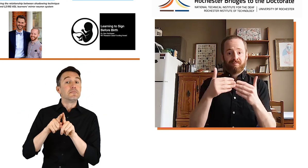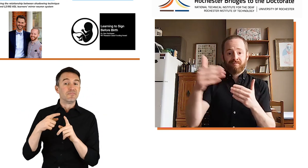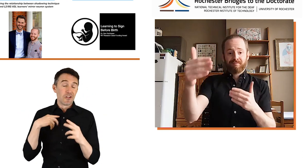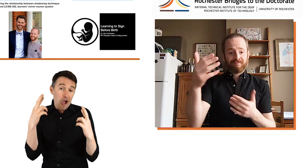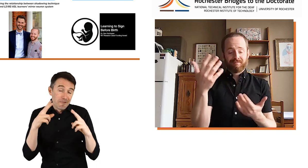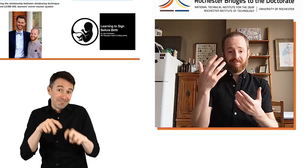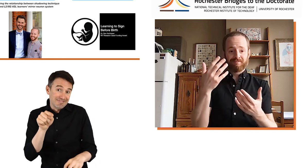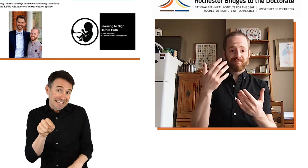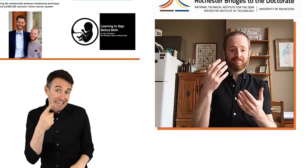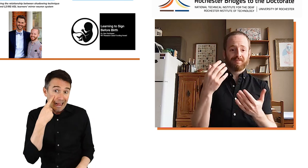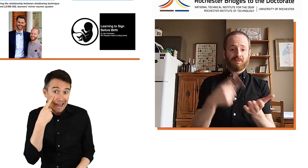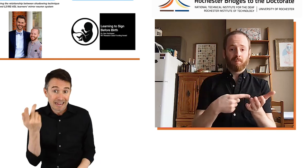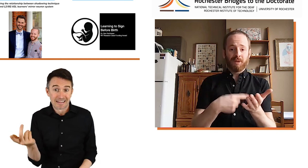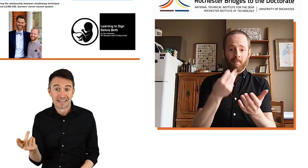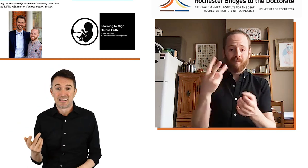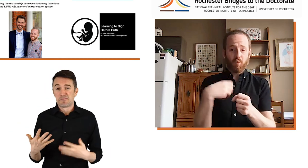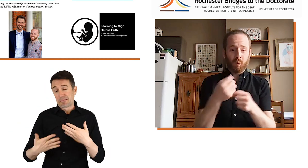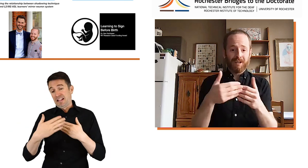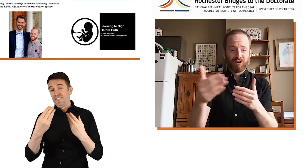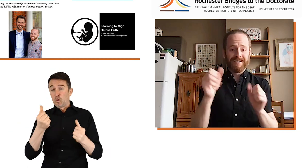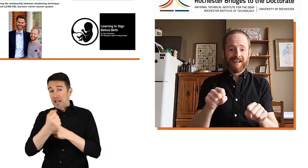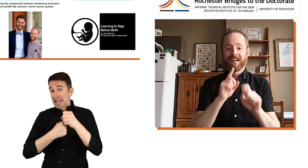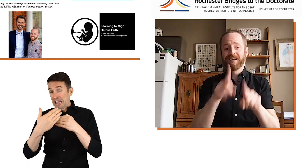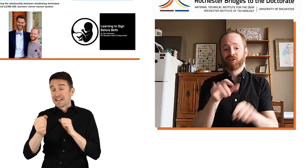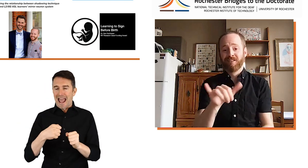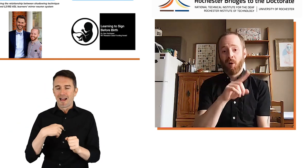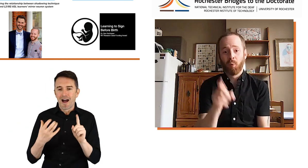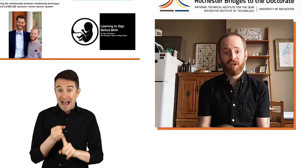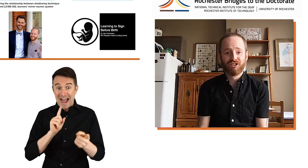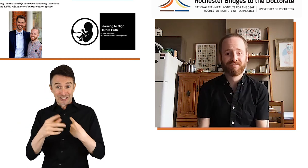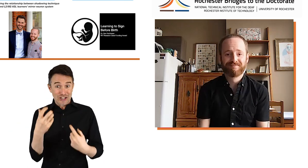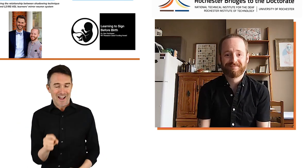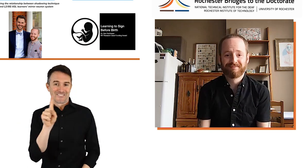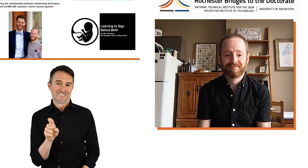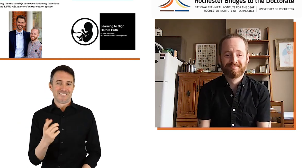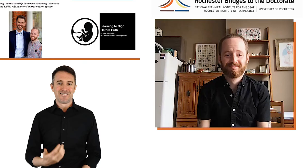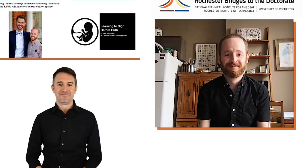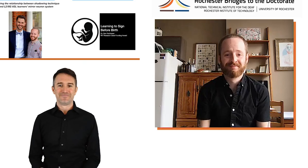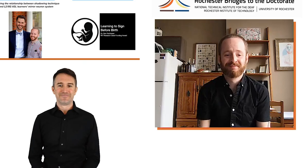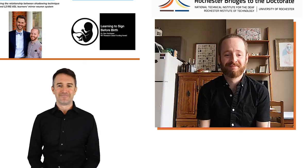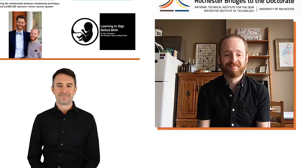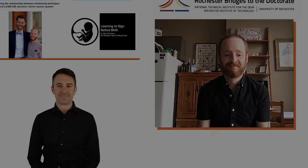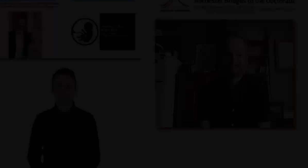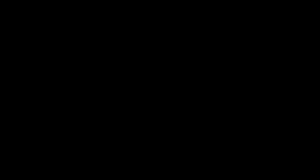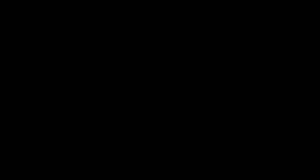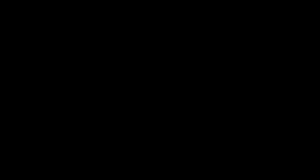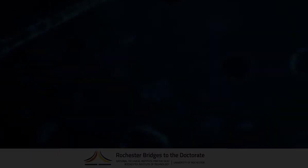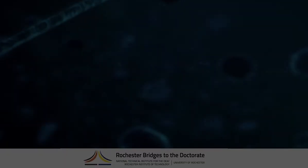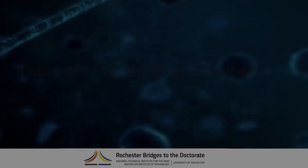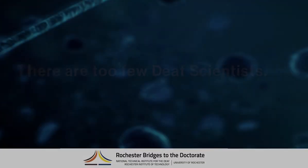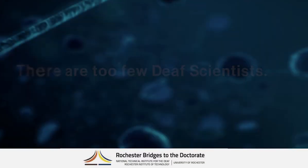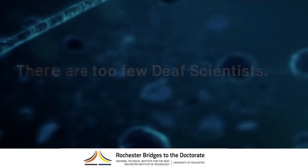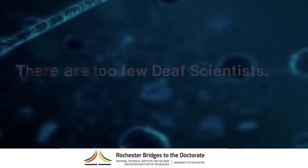mother's communication. I'm sure, hopefully, I hope, over the next few years, I'll be able to answer that question. Thank